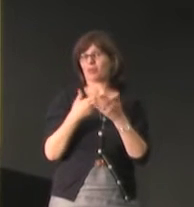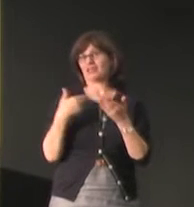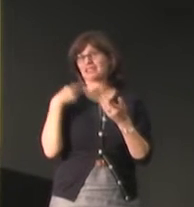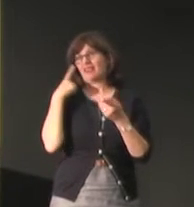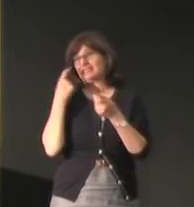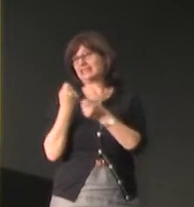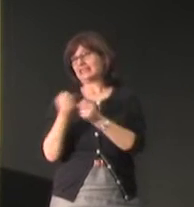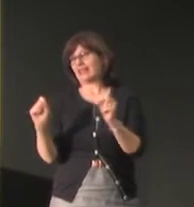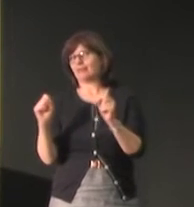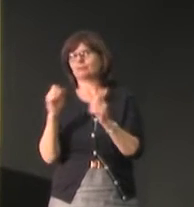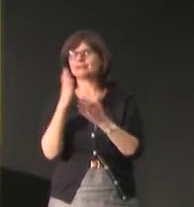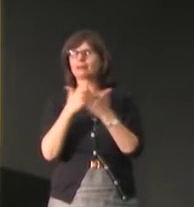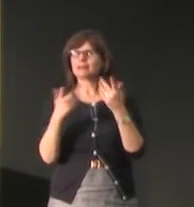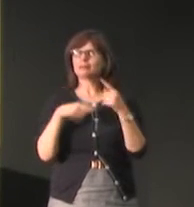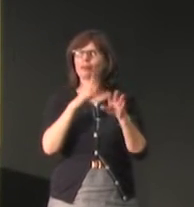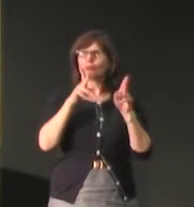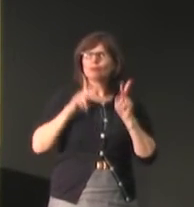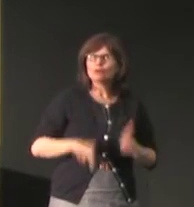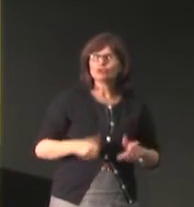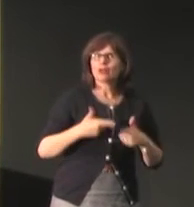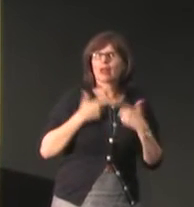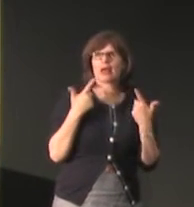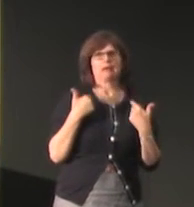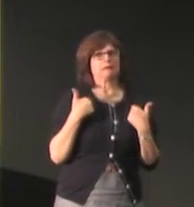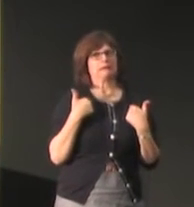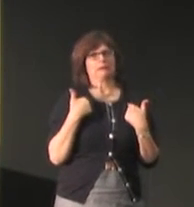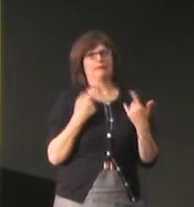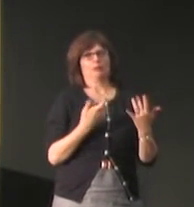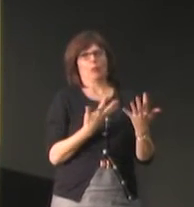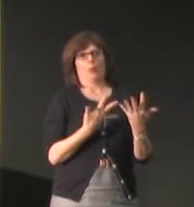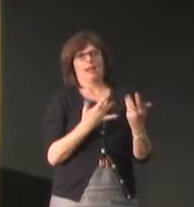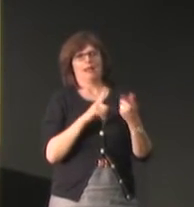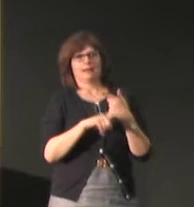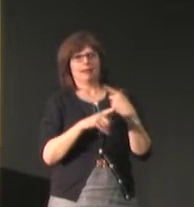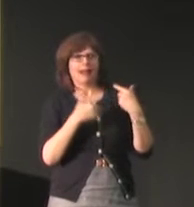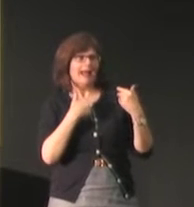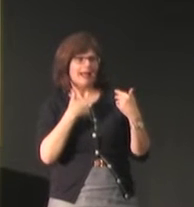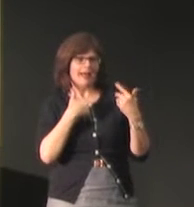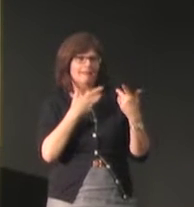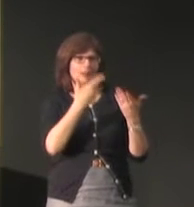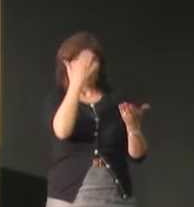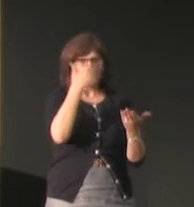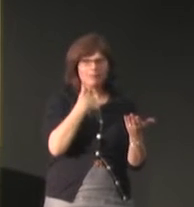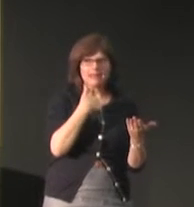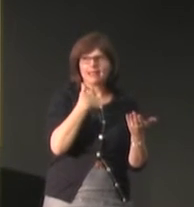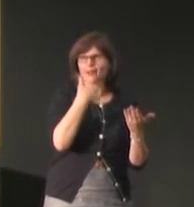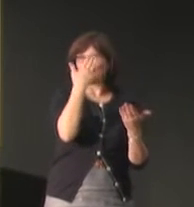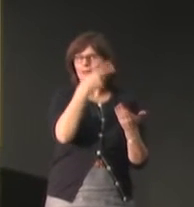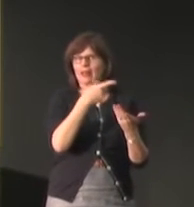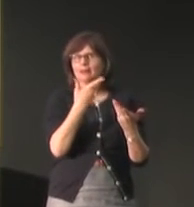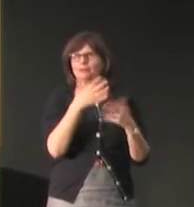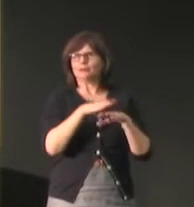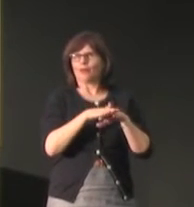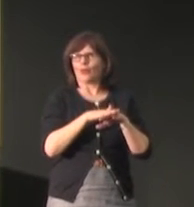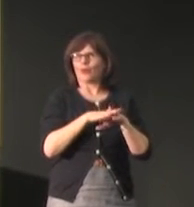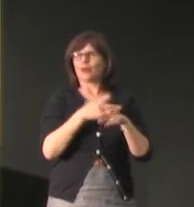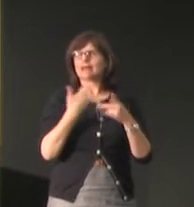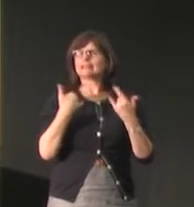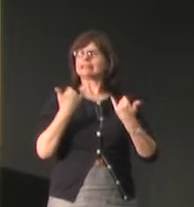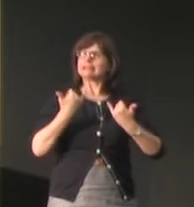I think we could ask about certain safe subjects I certainly didn't ask any personal questions when I first met people we didn't know each other